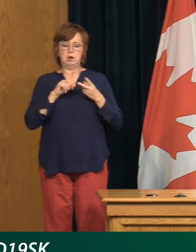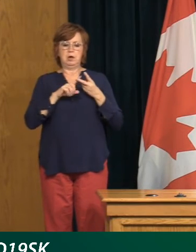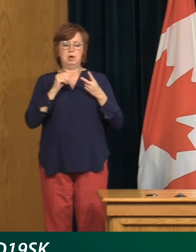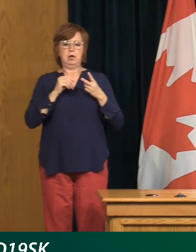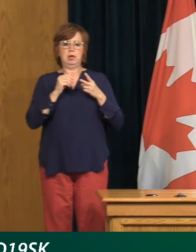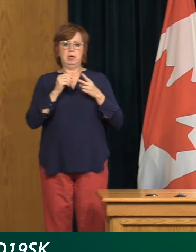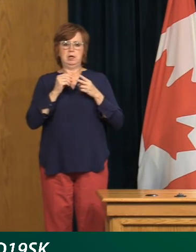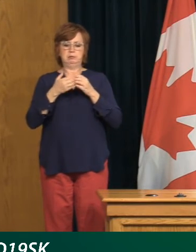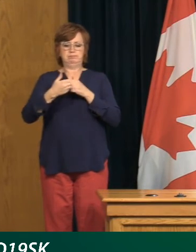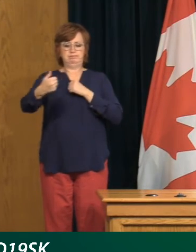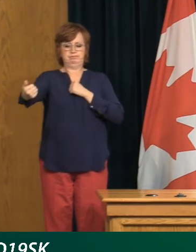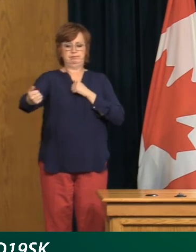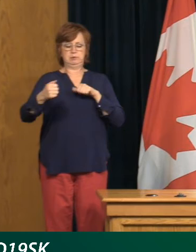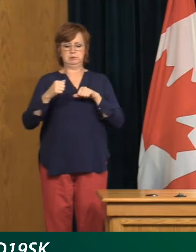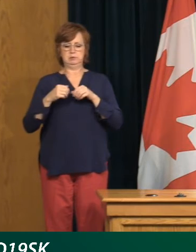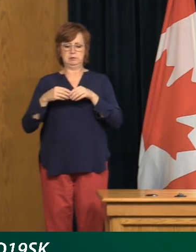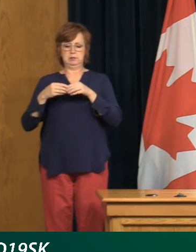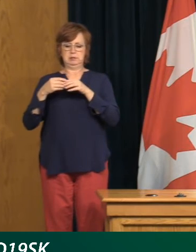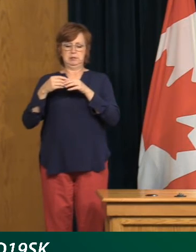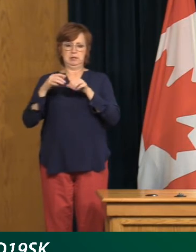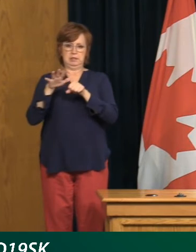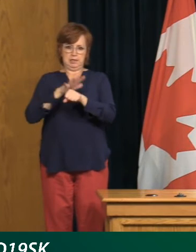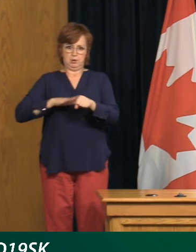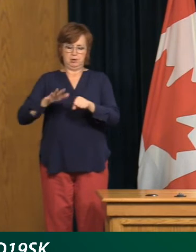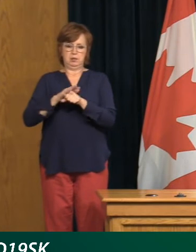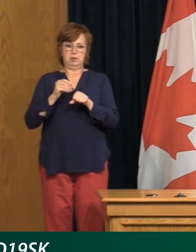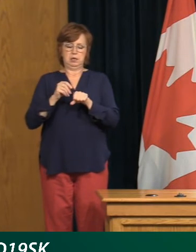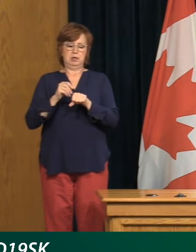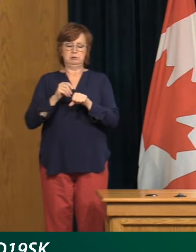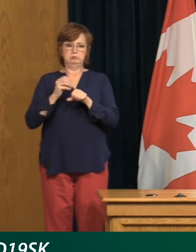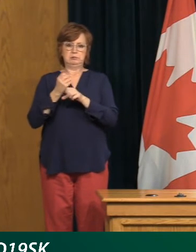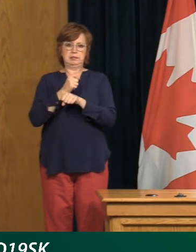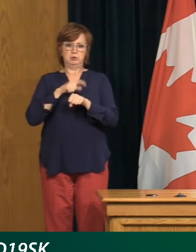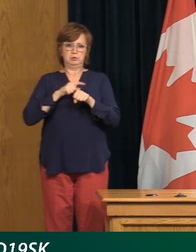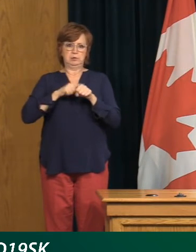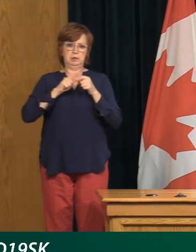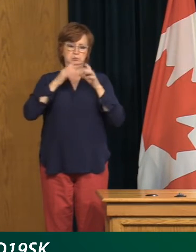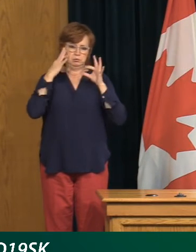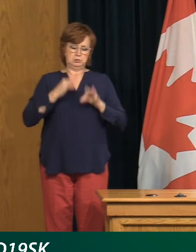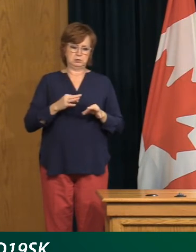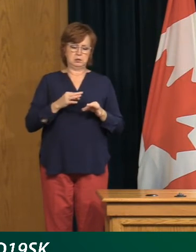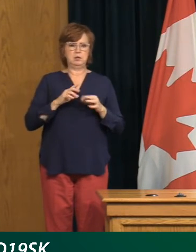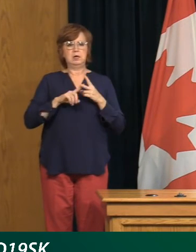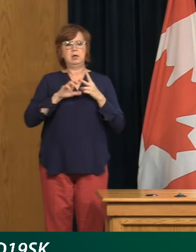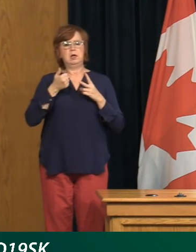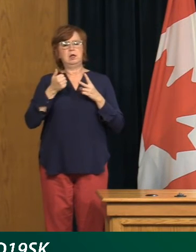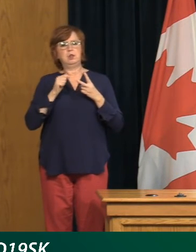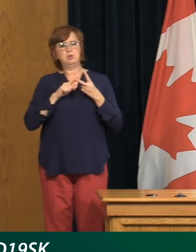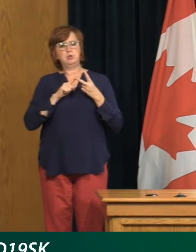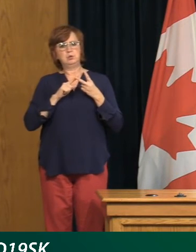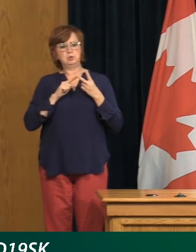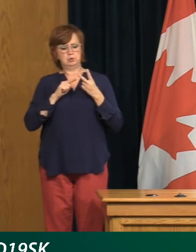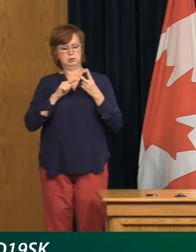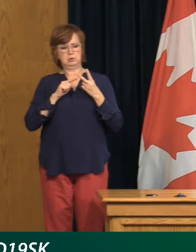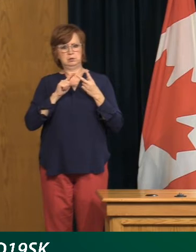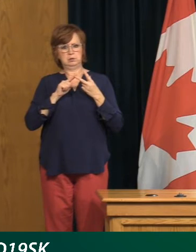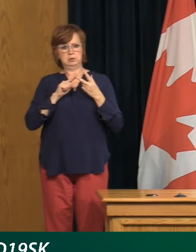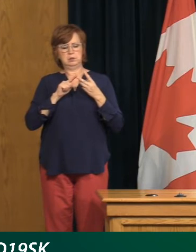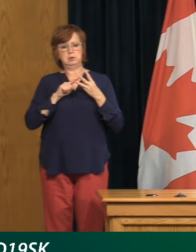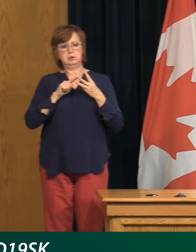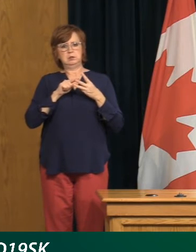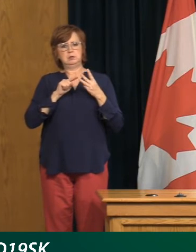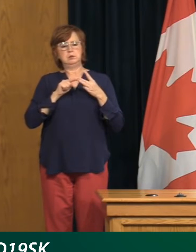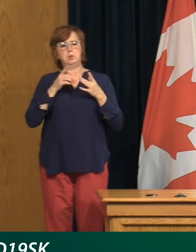secondly, whereas there's been some sectors that have been impacted, know, two outbreaks linked to gyms, two outbreaks linked to bars and